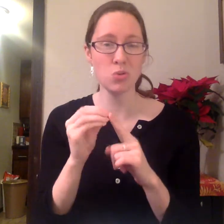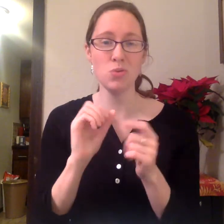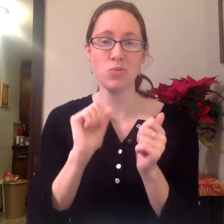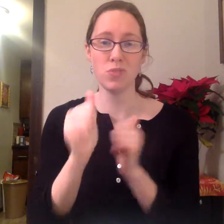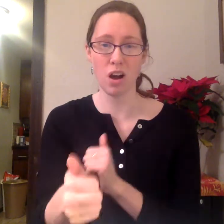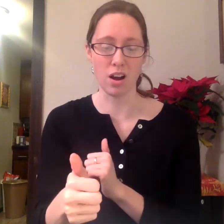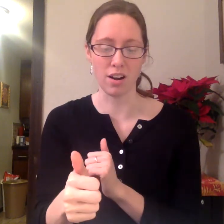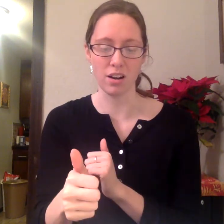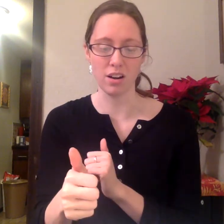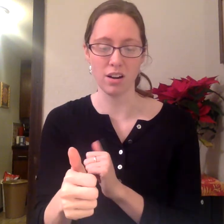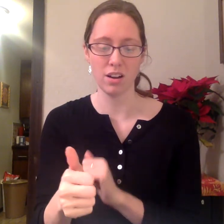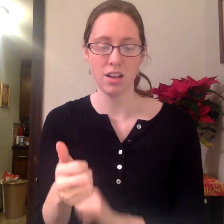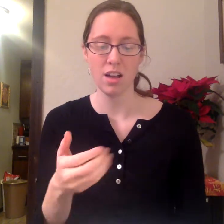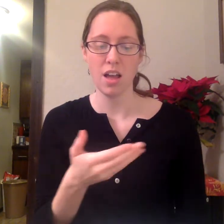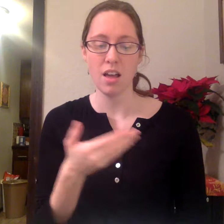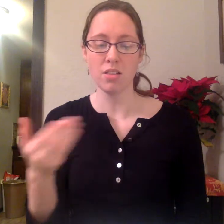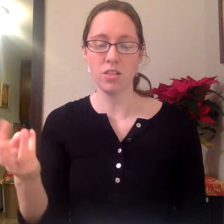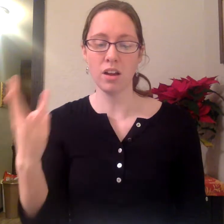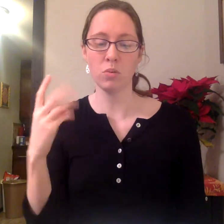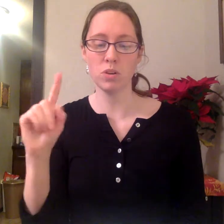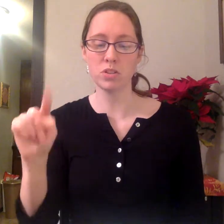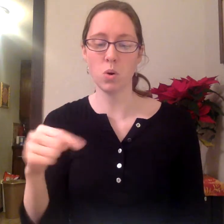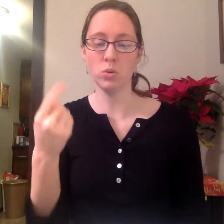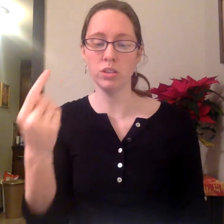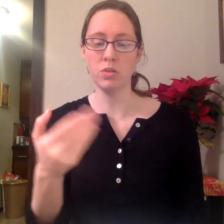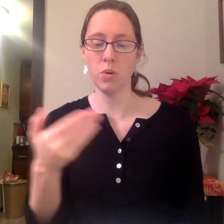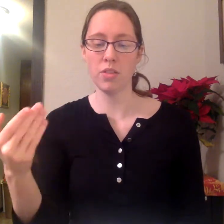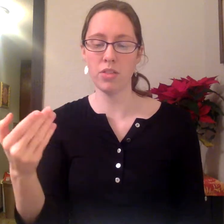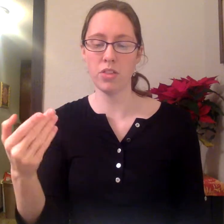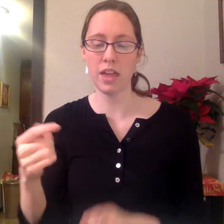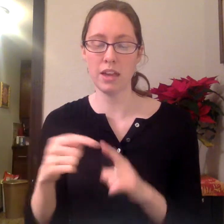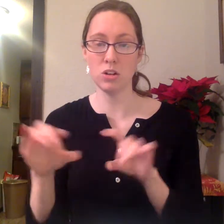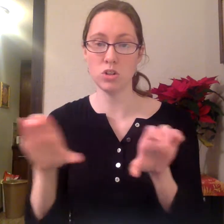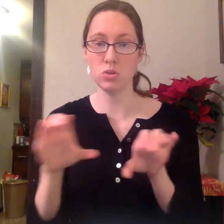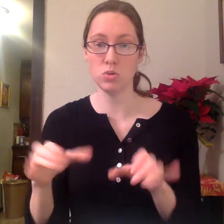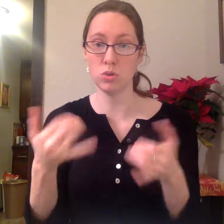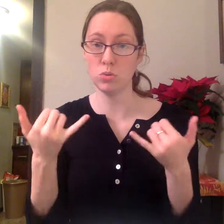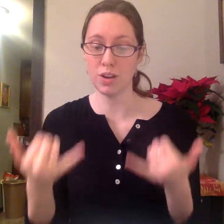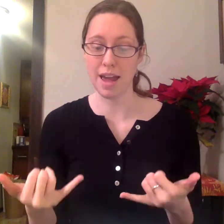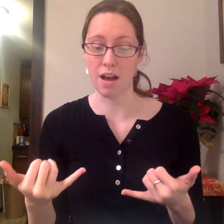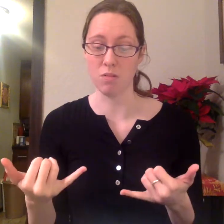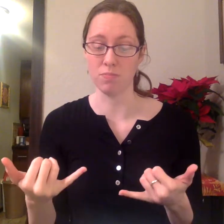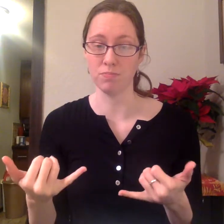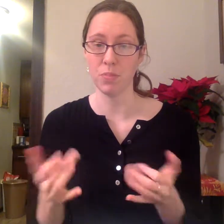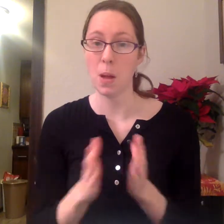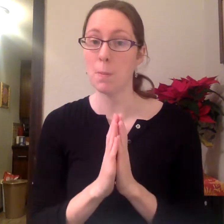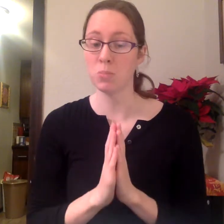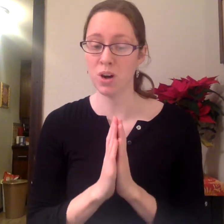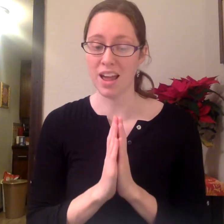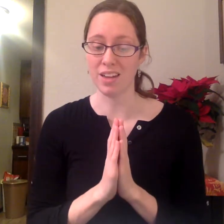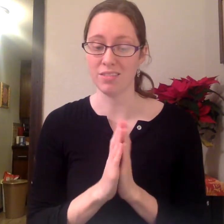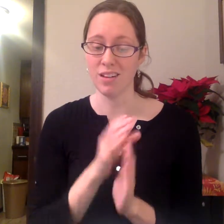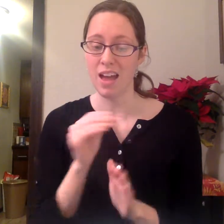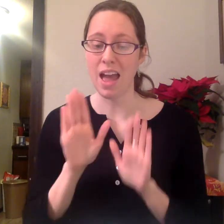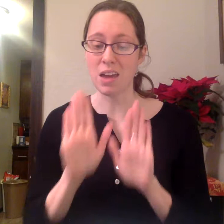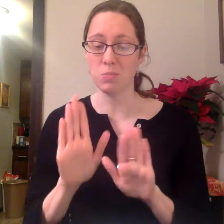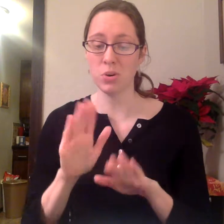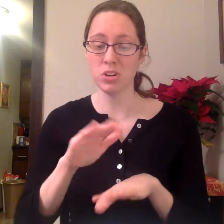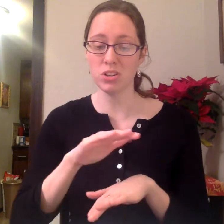far. There was only one thing to do now. Pray and push